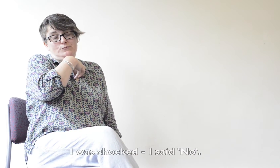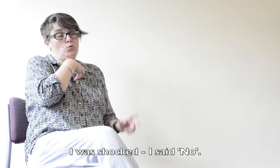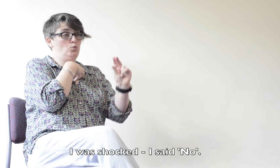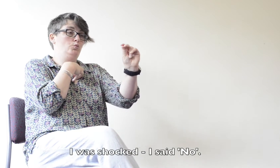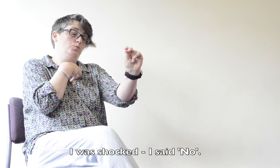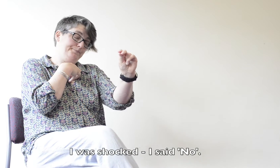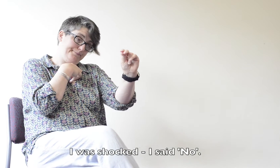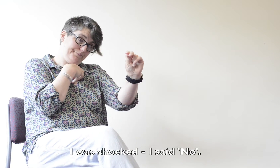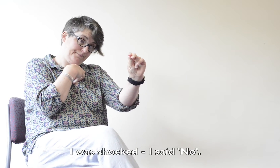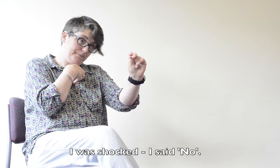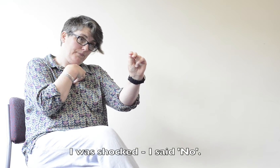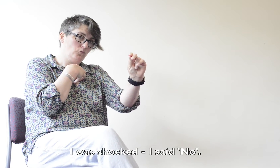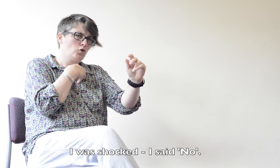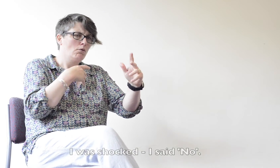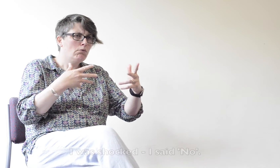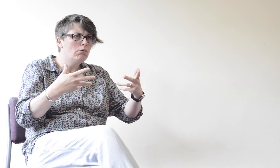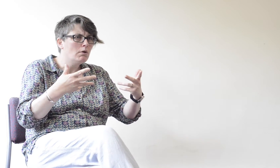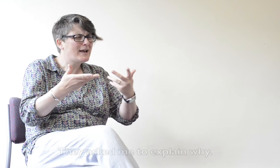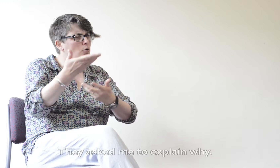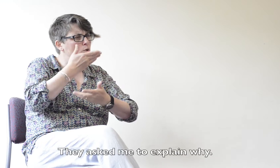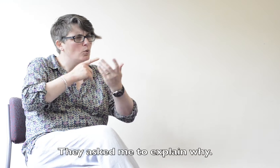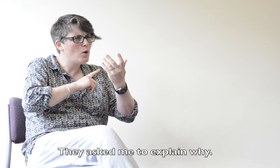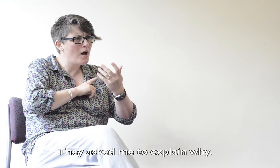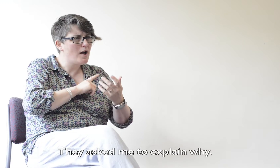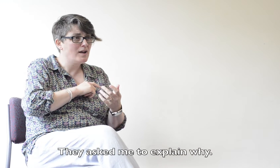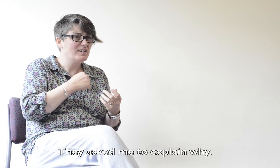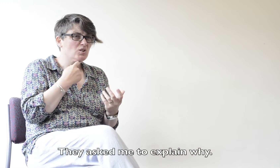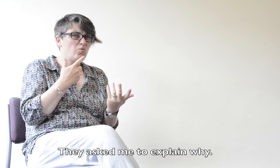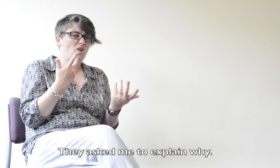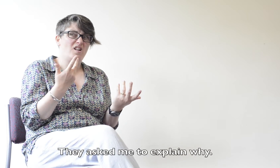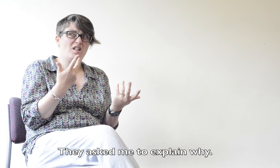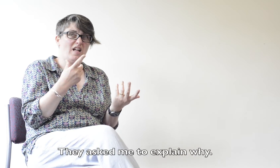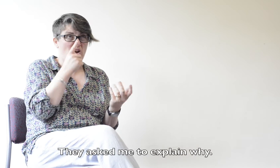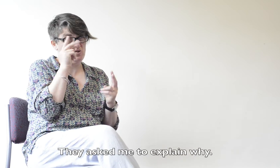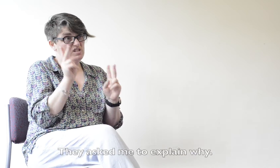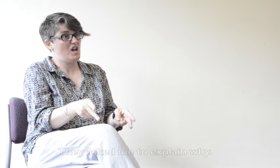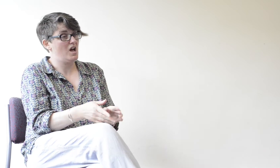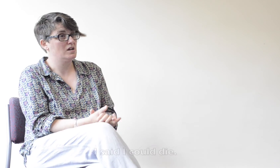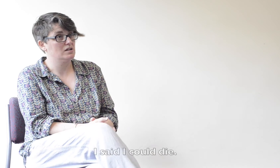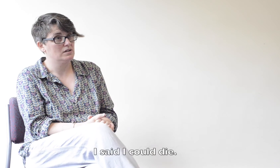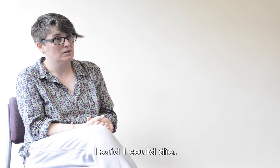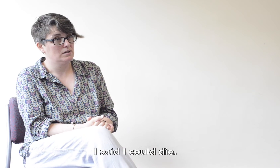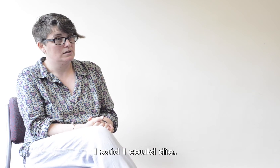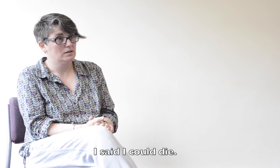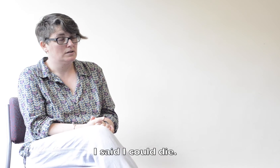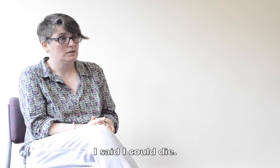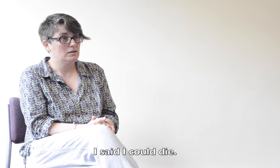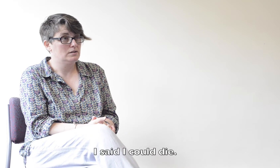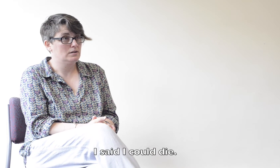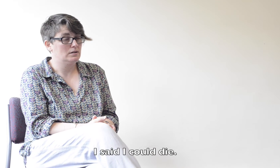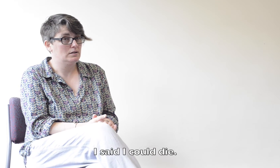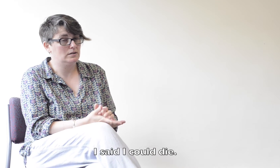Level 2, which she had passed about 10 years ago and was very rusty. I refused that, I didn't think that was an appropriate